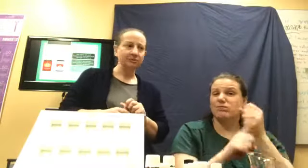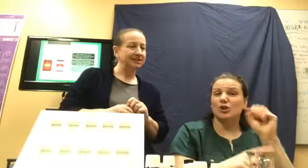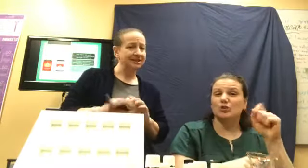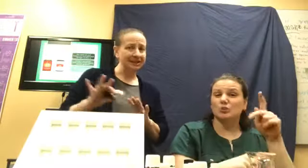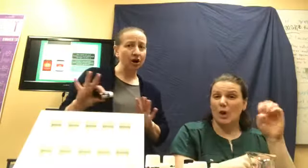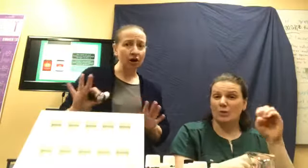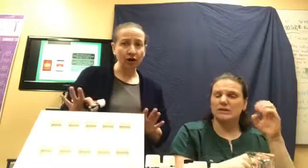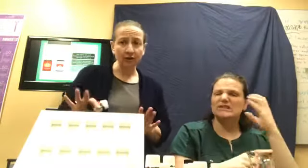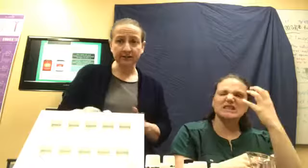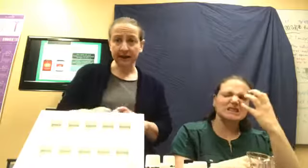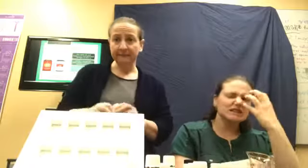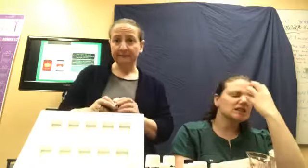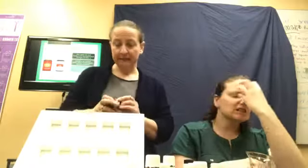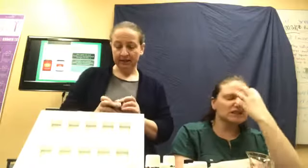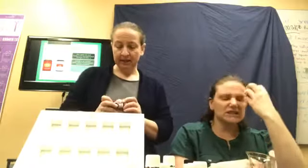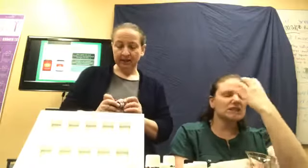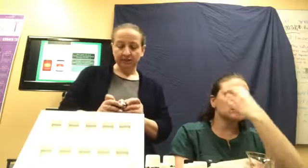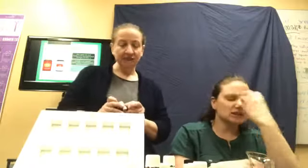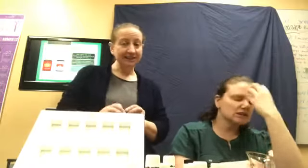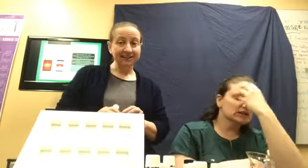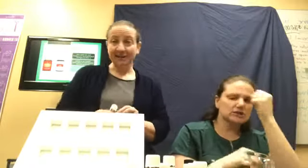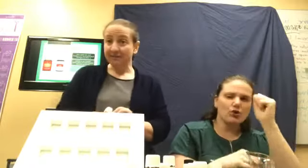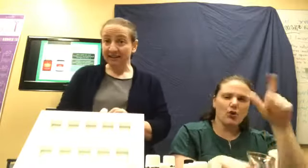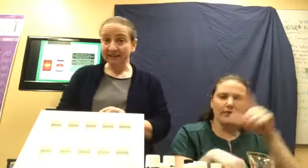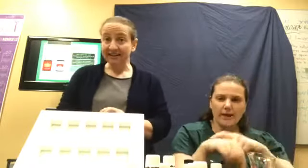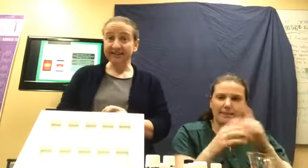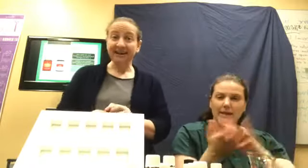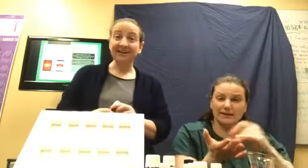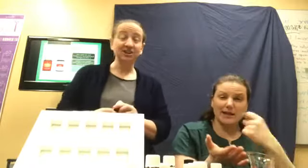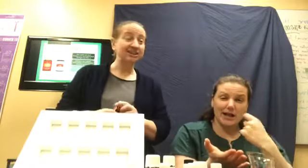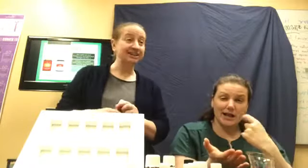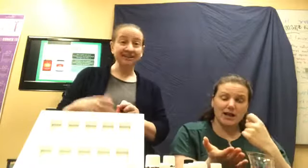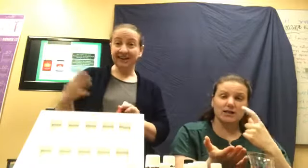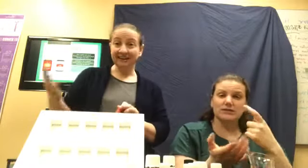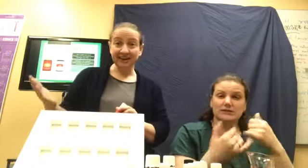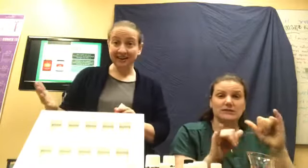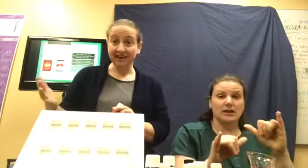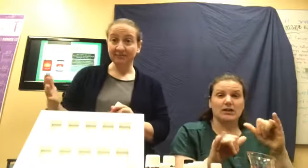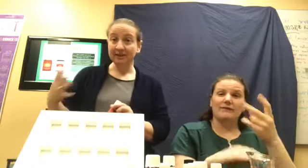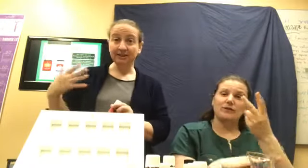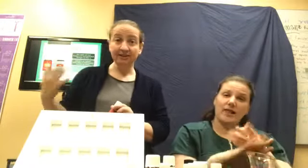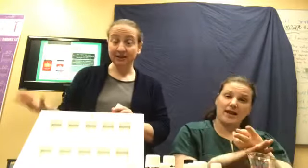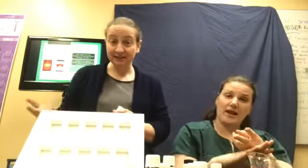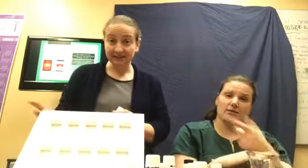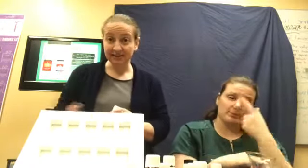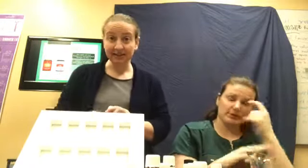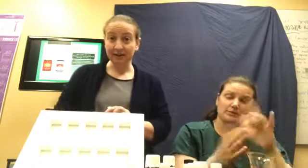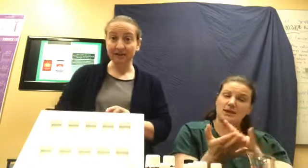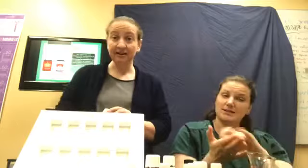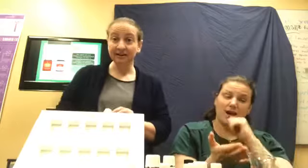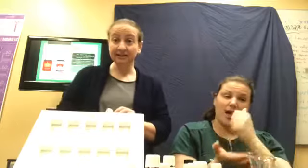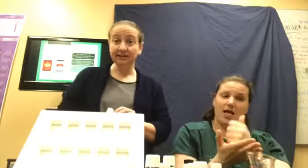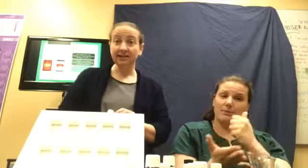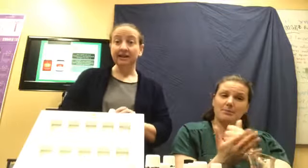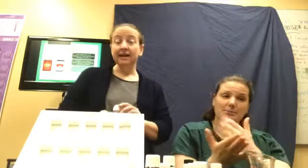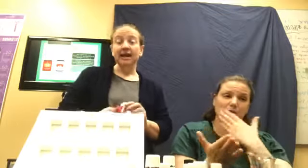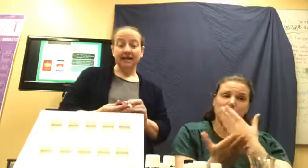was dizzy all the time. She had to take medicine and she still had to lay down because the medicine didn't help that good. And